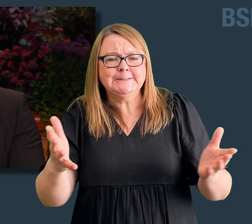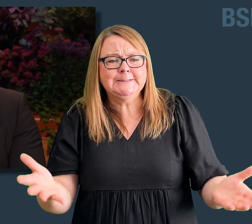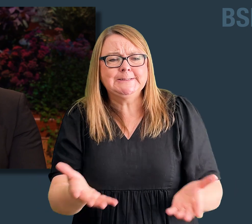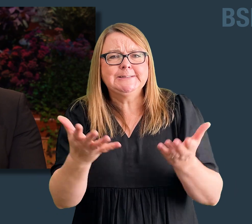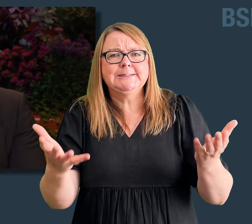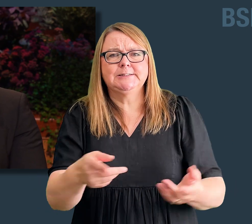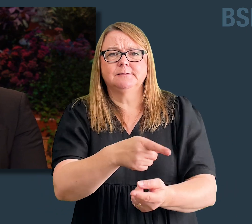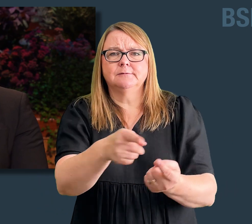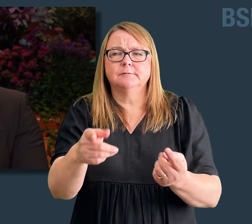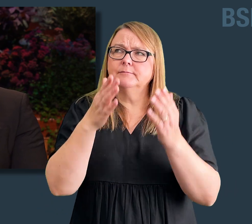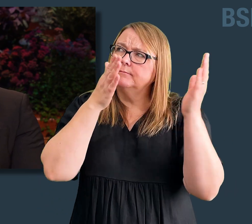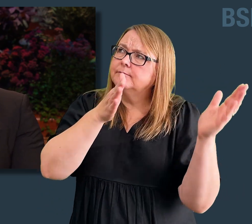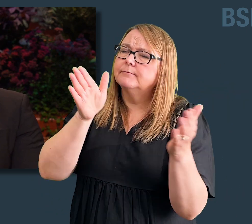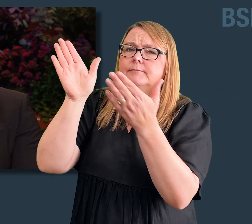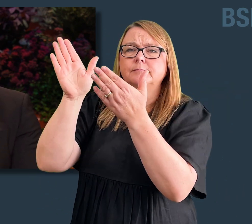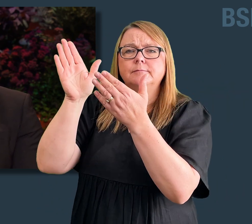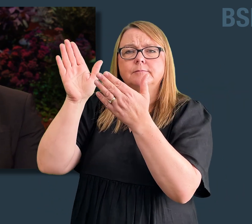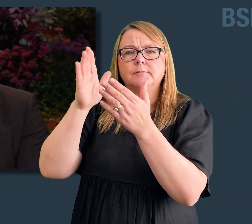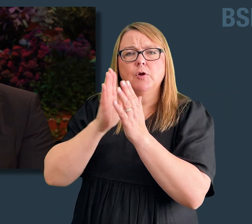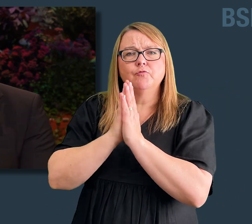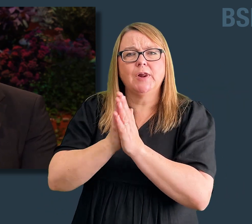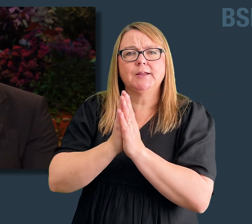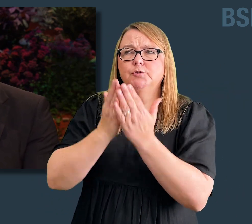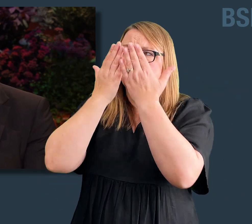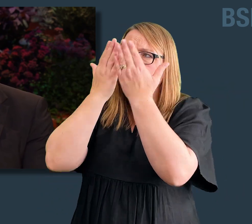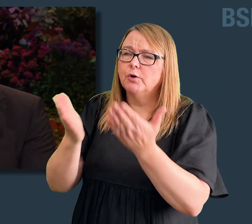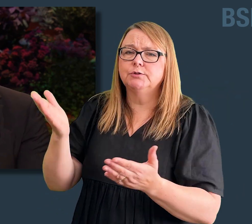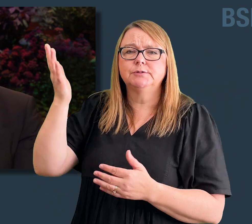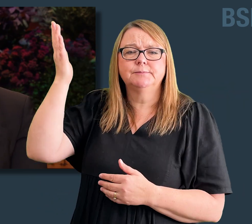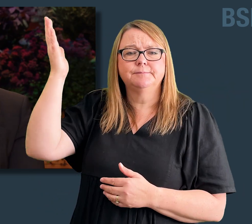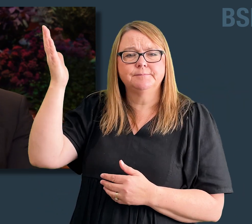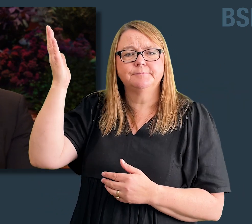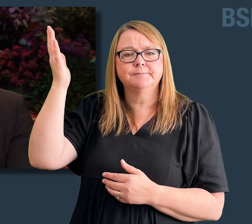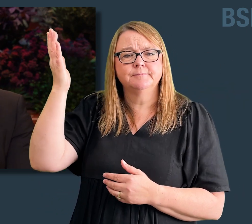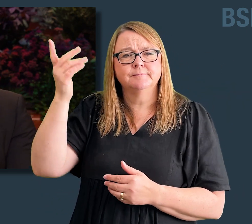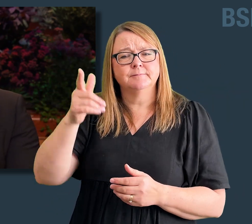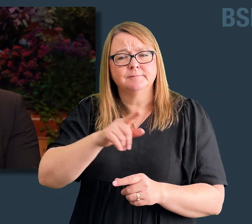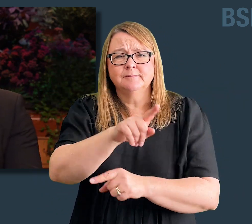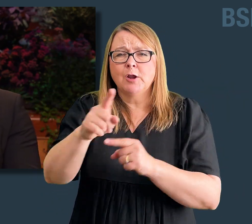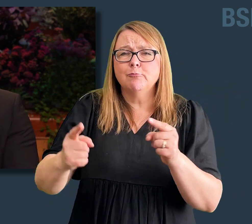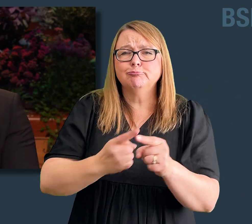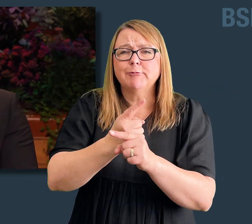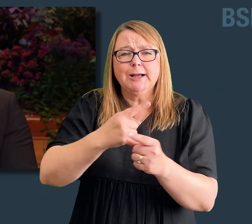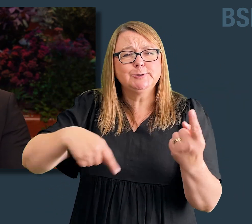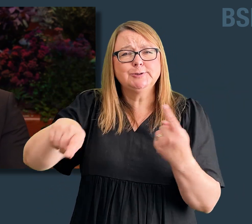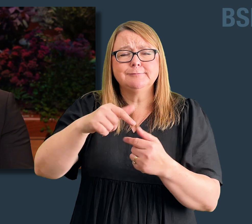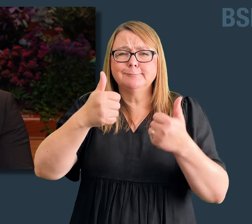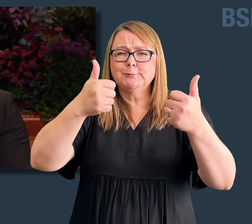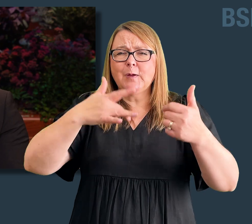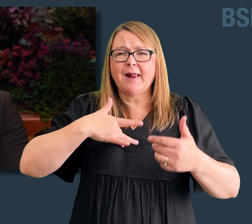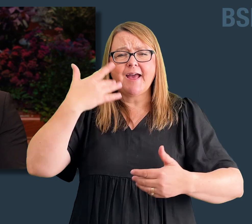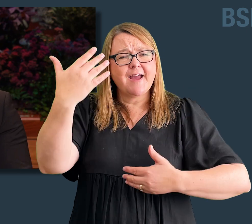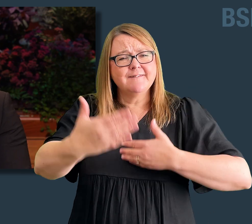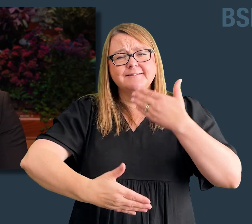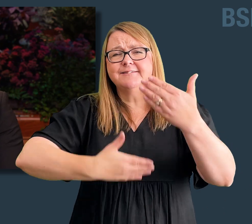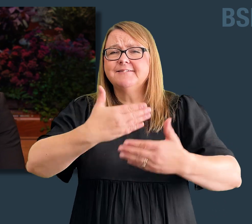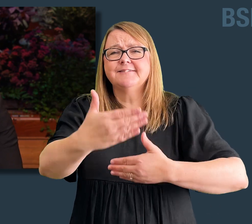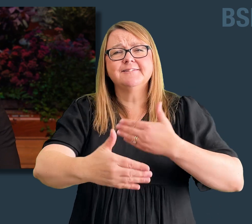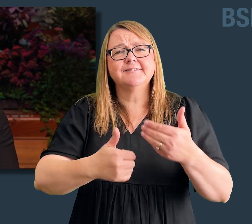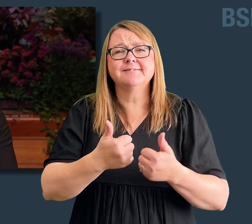and enjoy a free exercise of religion. This righteous people living good lives were